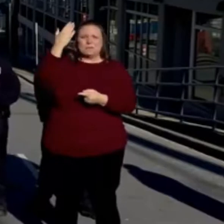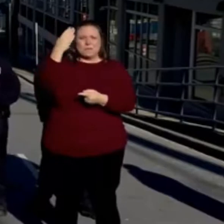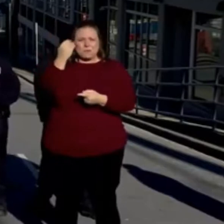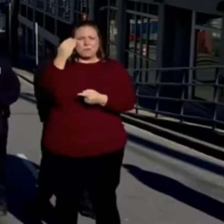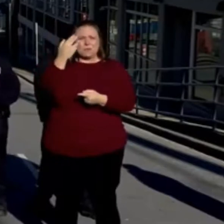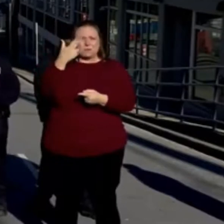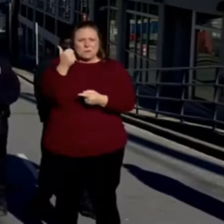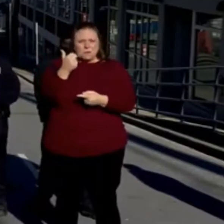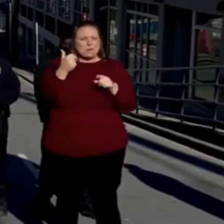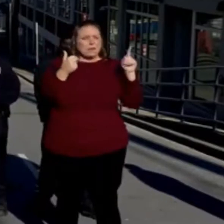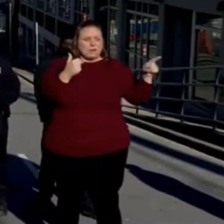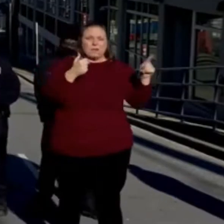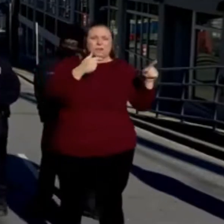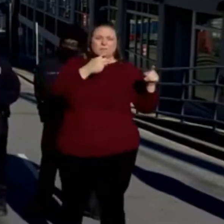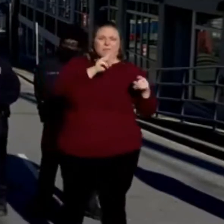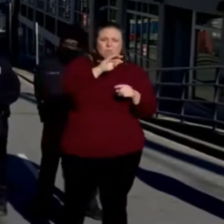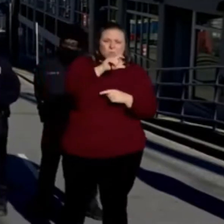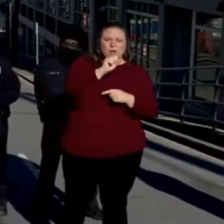first ones that noticed that.